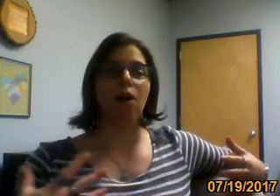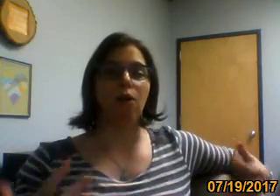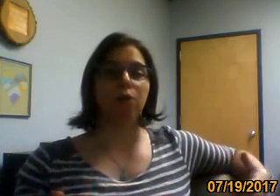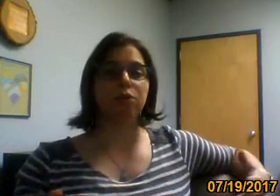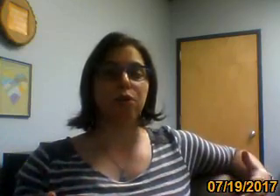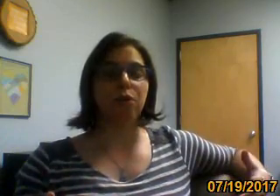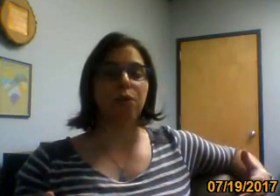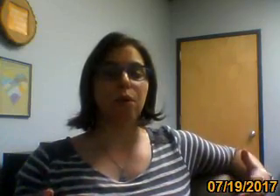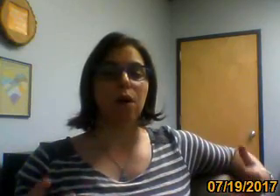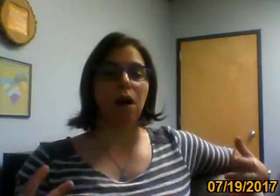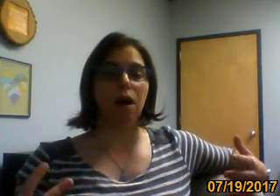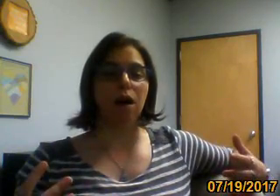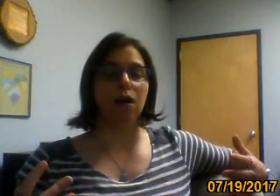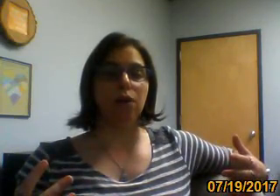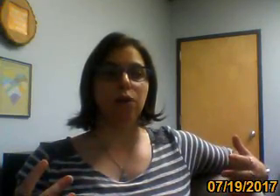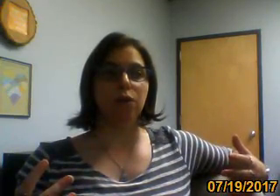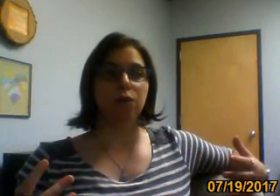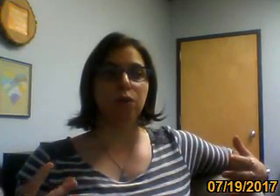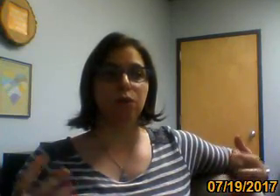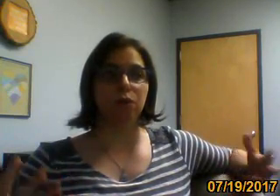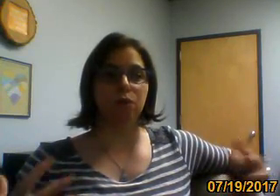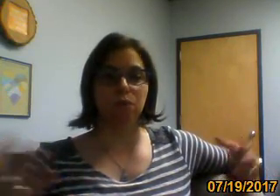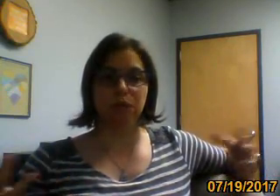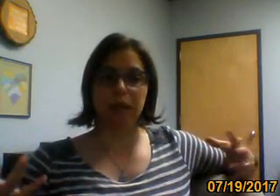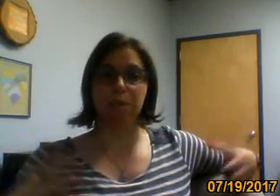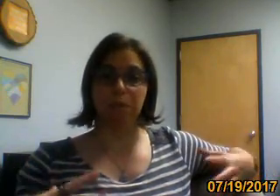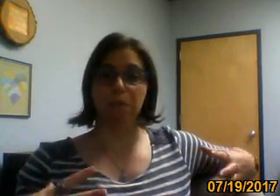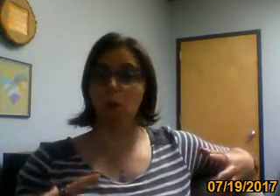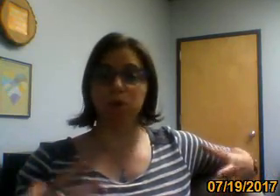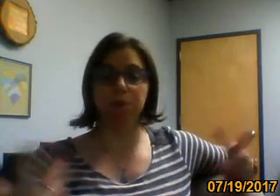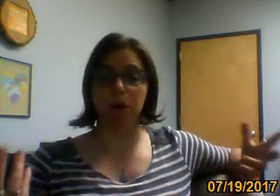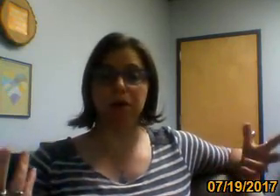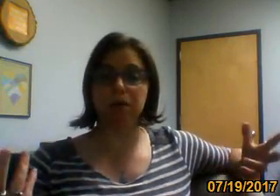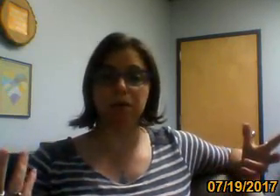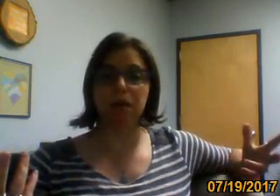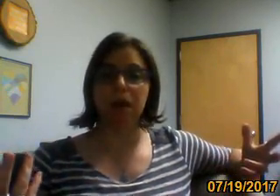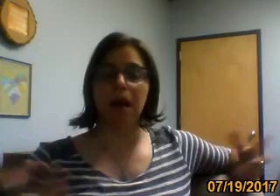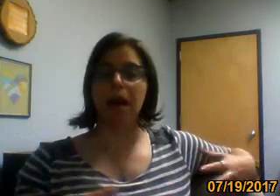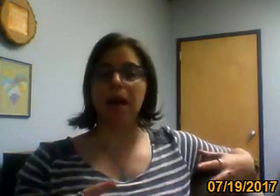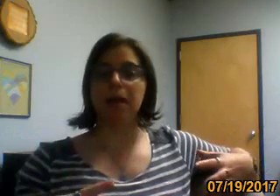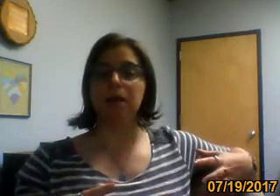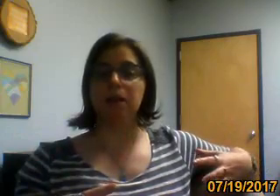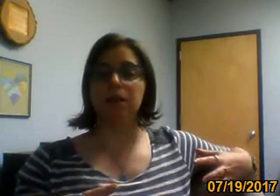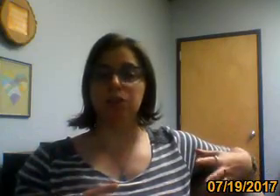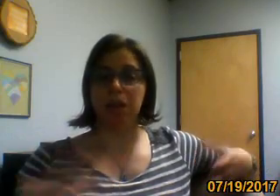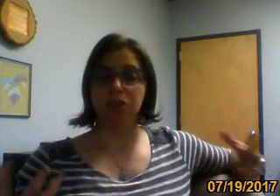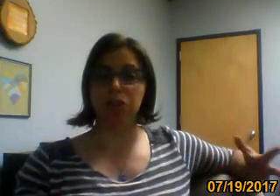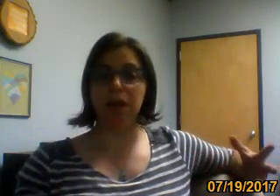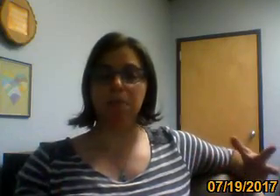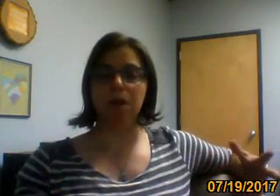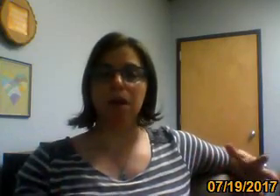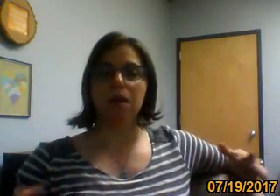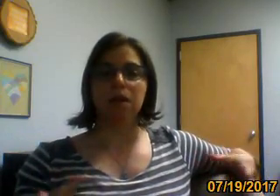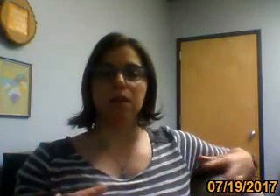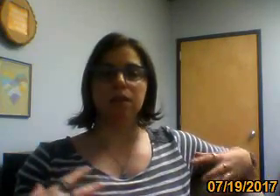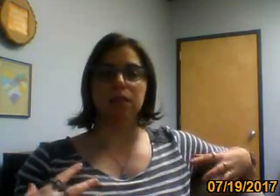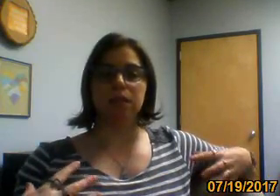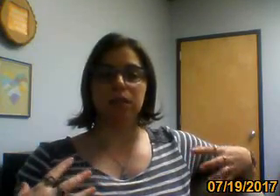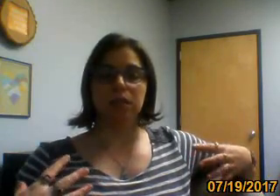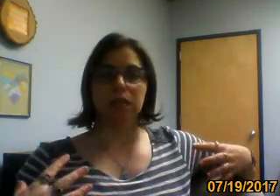I also, uh, take old books and change them. this is